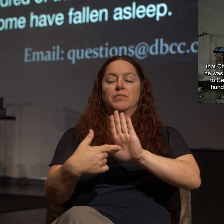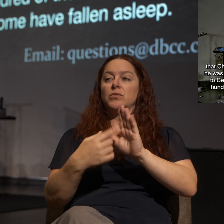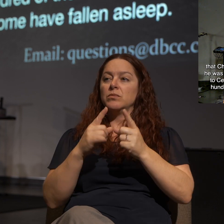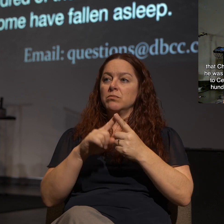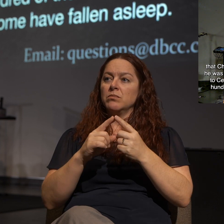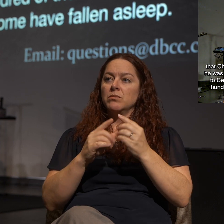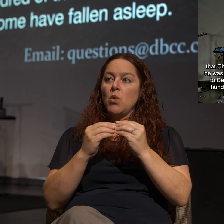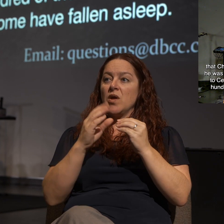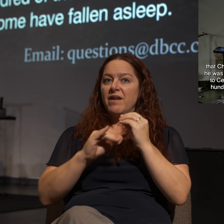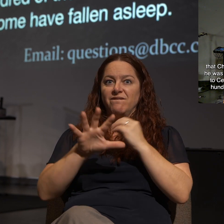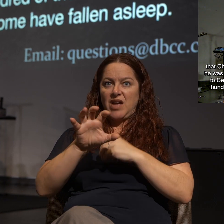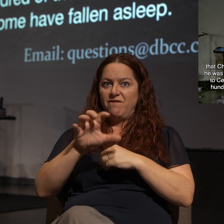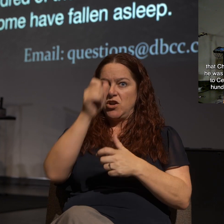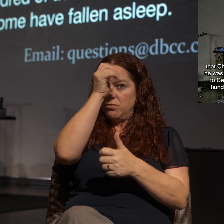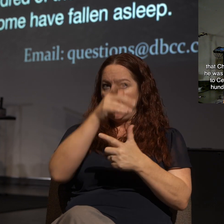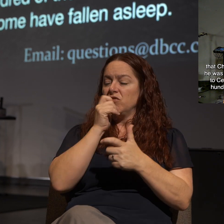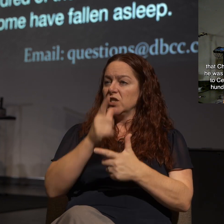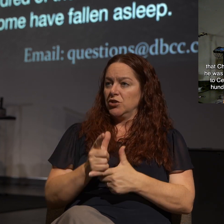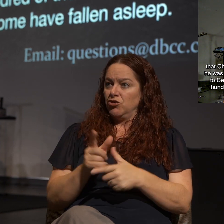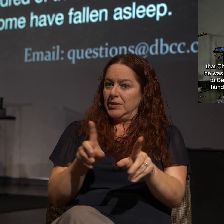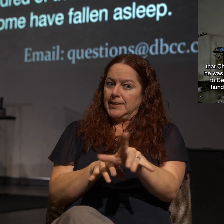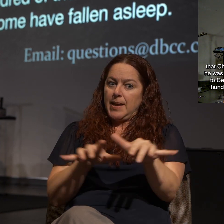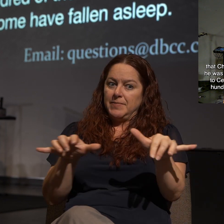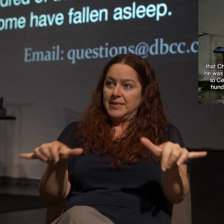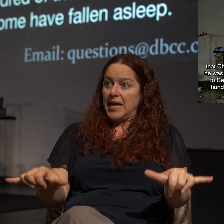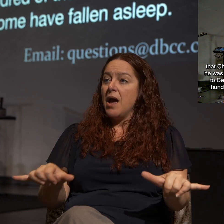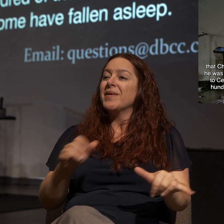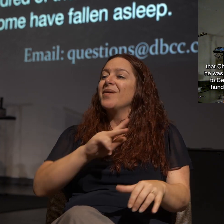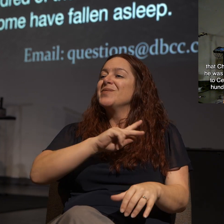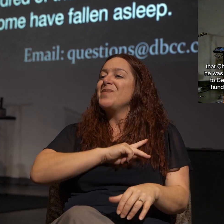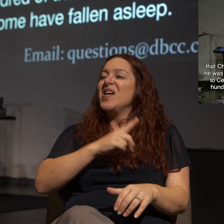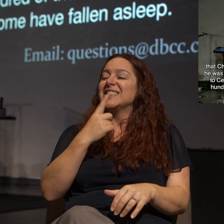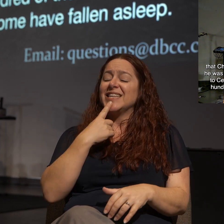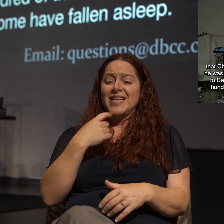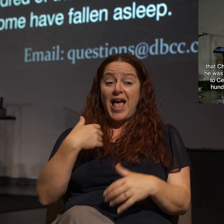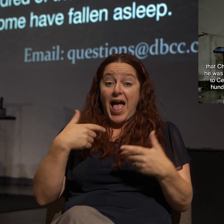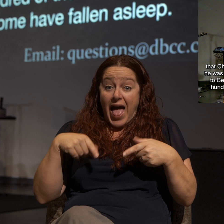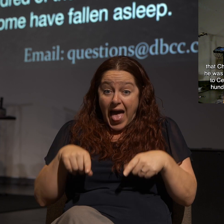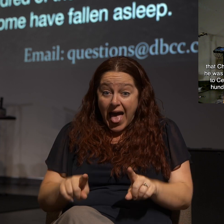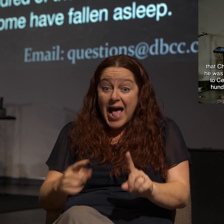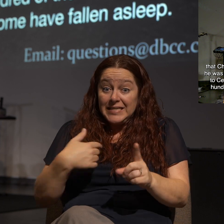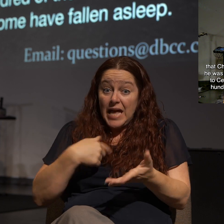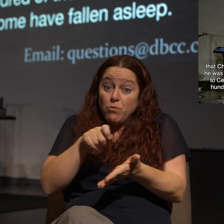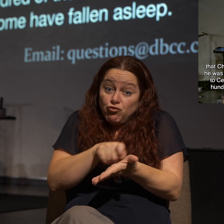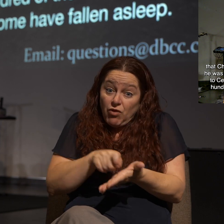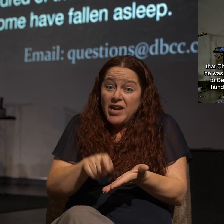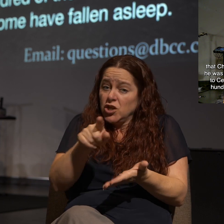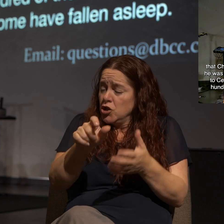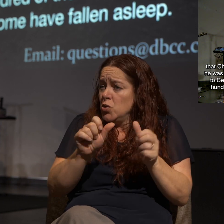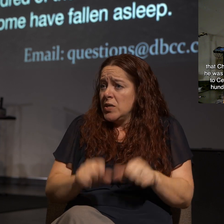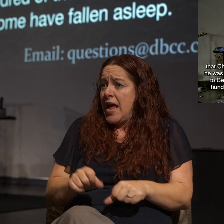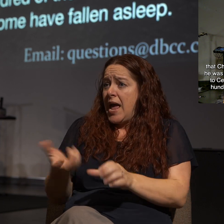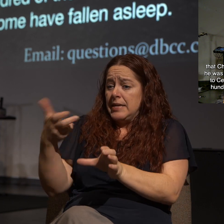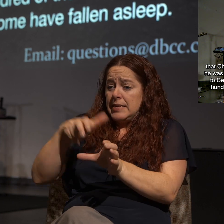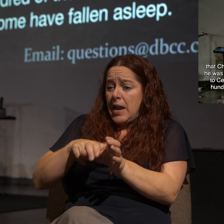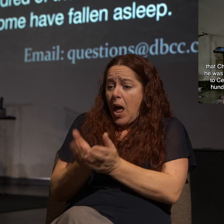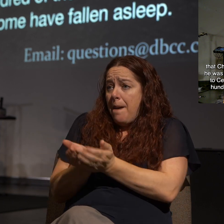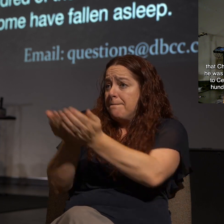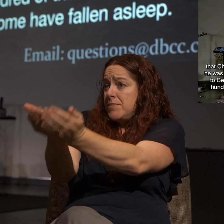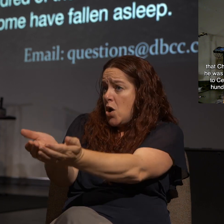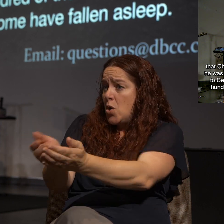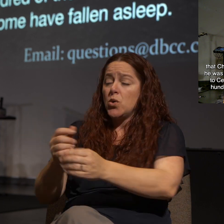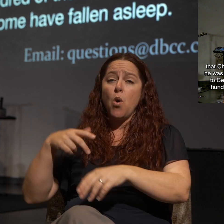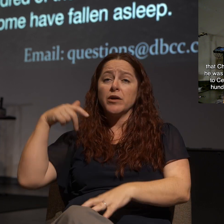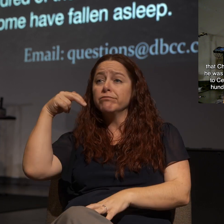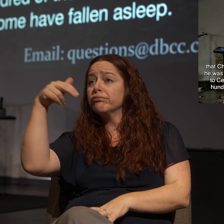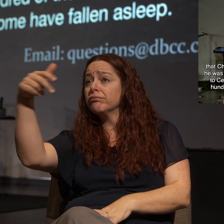sisters at the same time. And what's great is Paul says, as I'm writing this, if you wanted to, you could hop on a boat or hop on